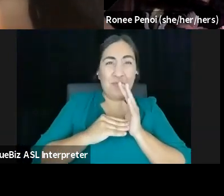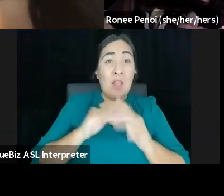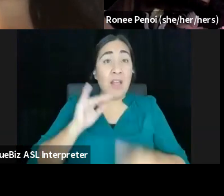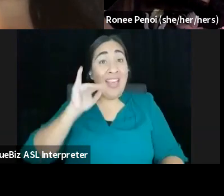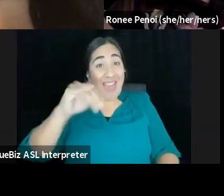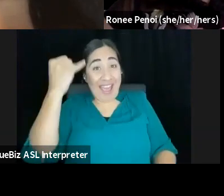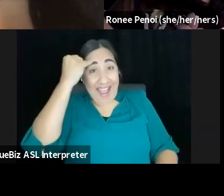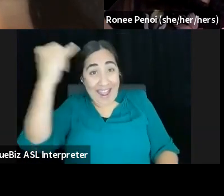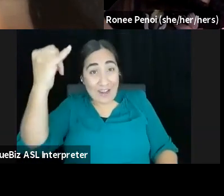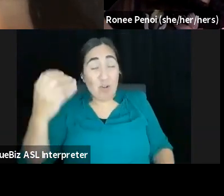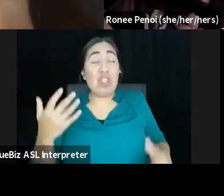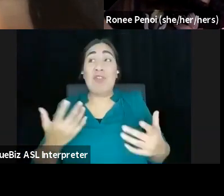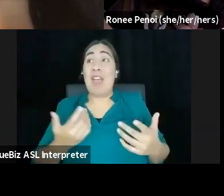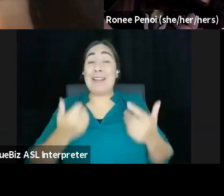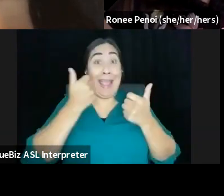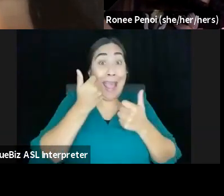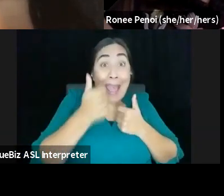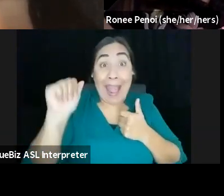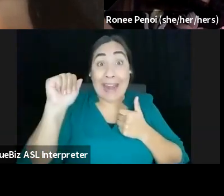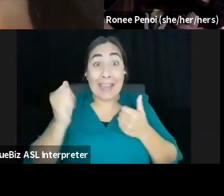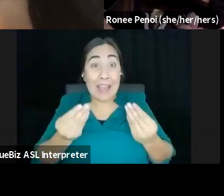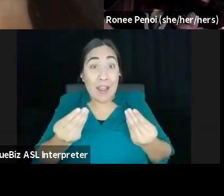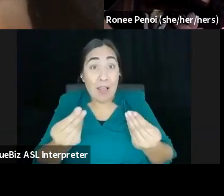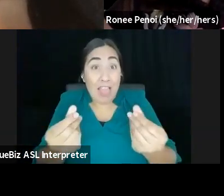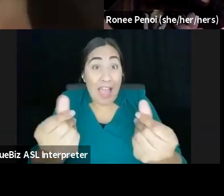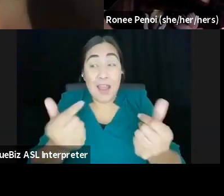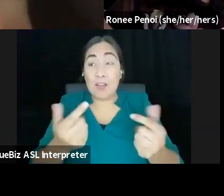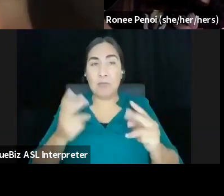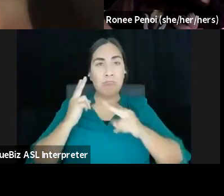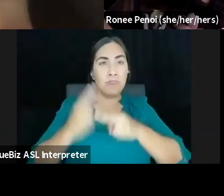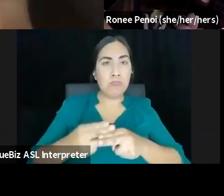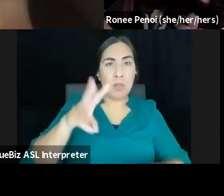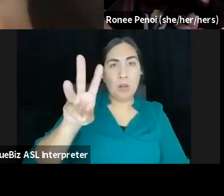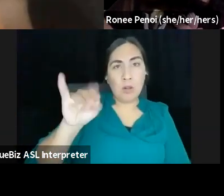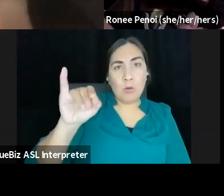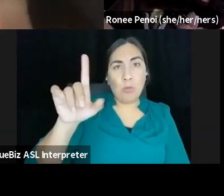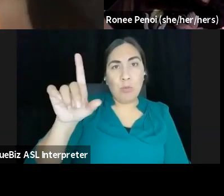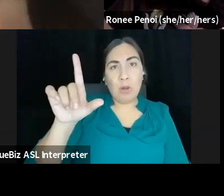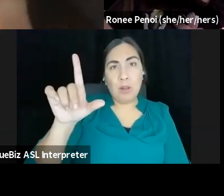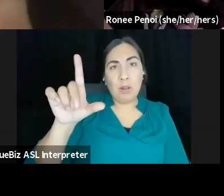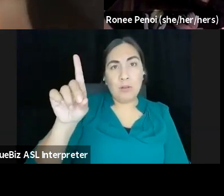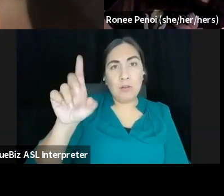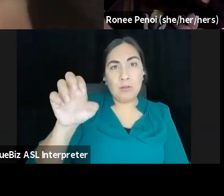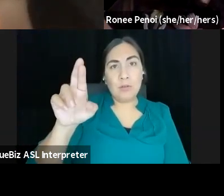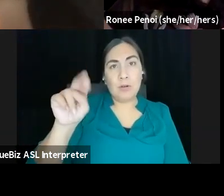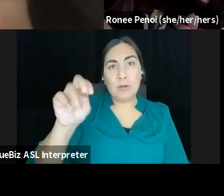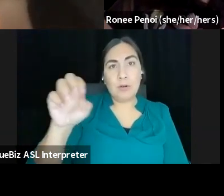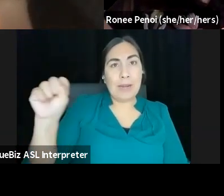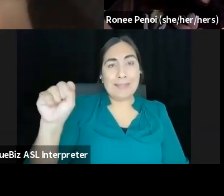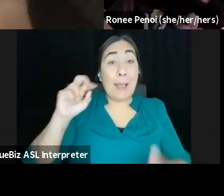any land is a wilderness. And so therefore is like uninhabited by humans or untouched